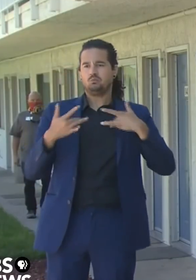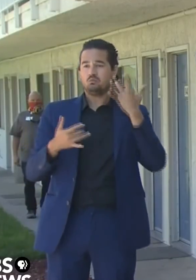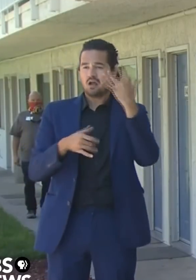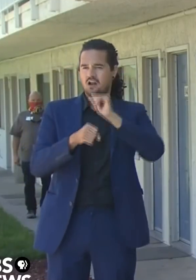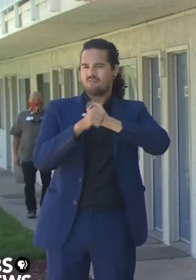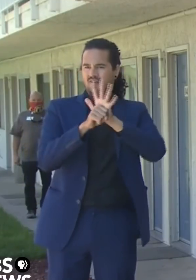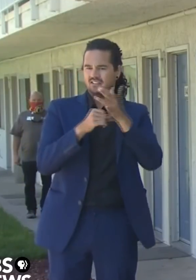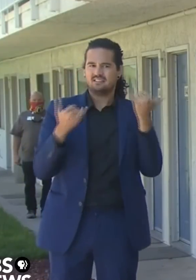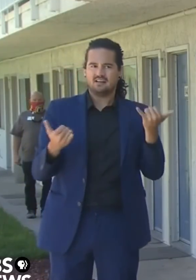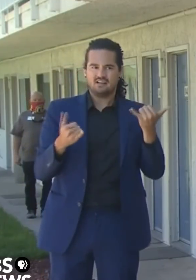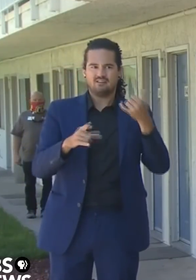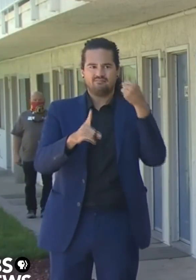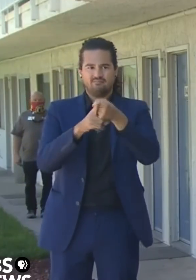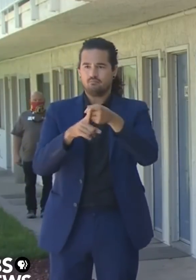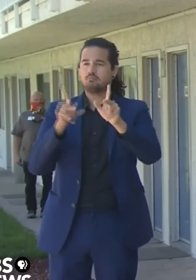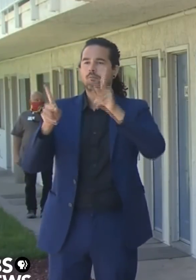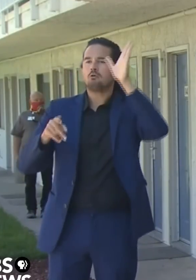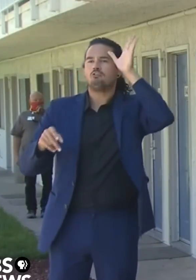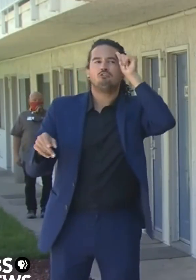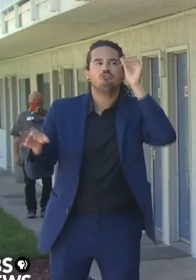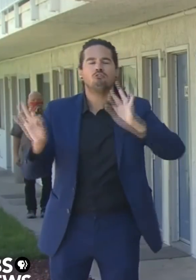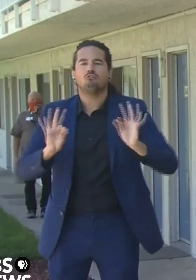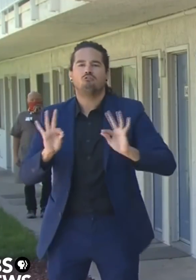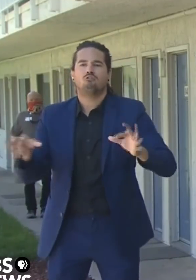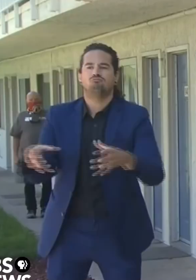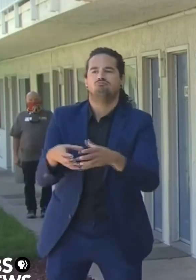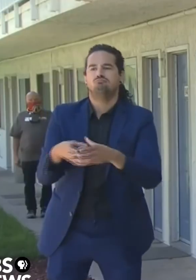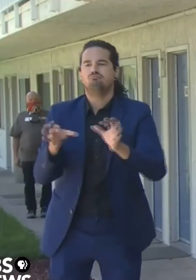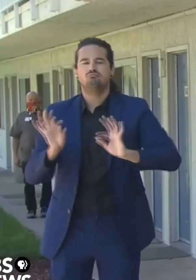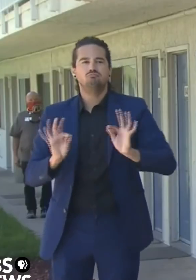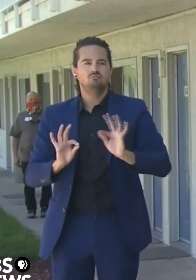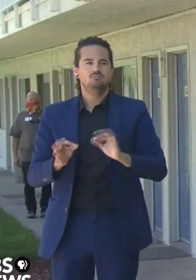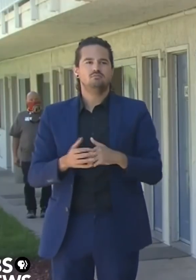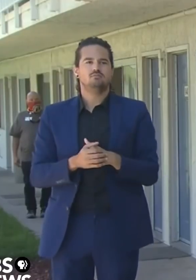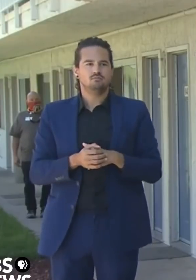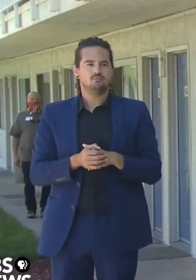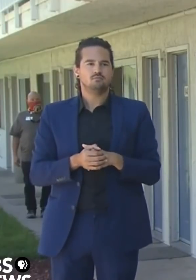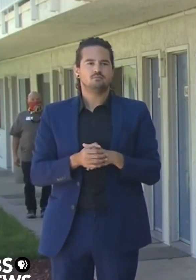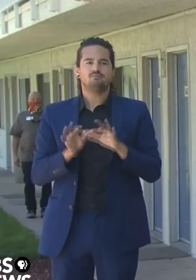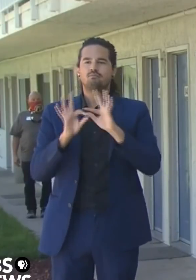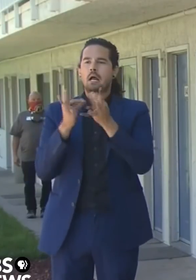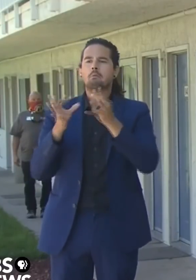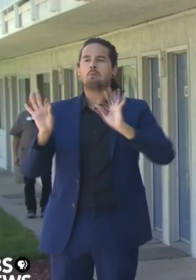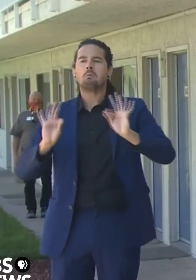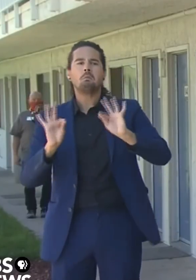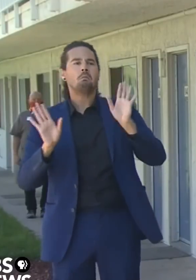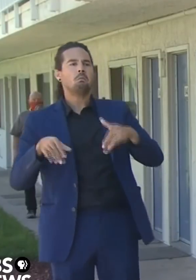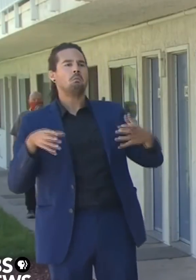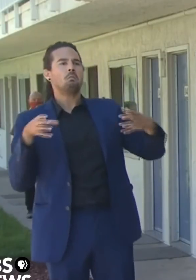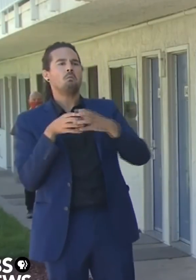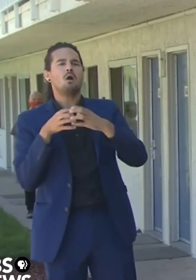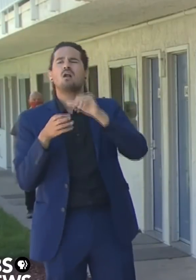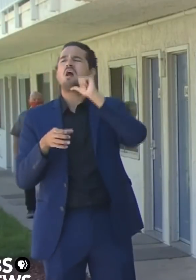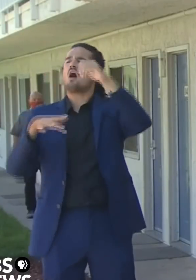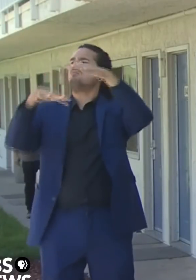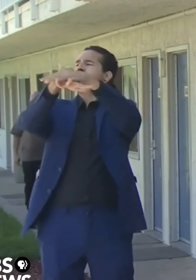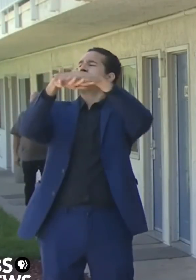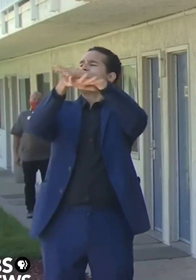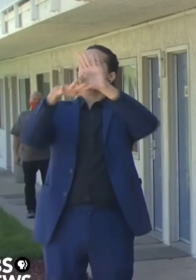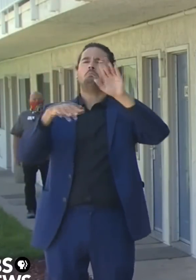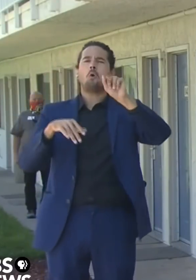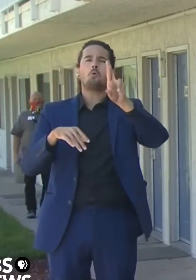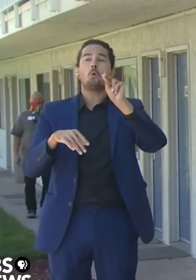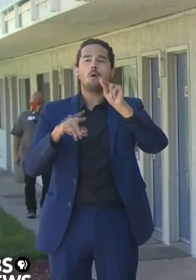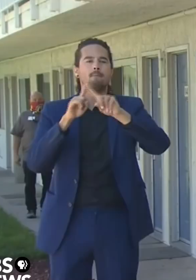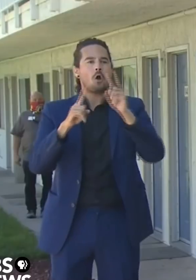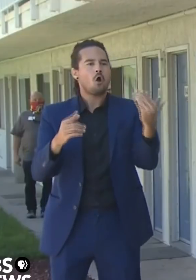family gatherings. Not just bars, not just out streets where people are